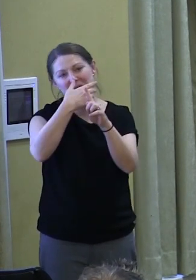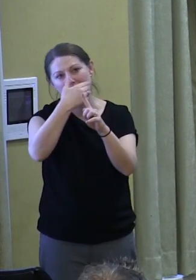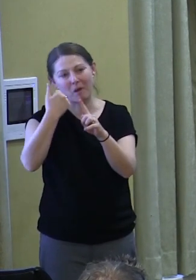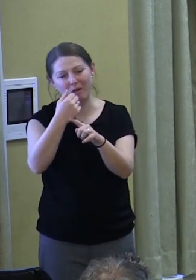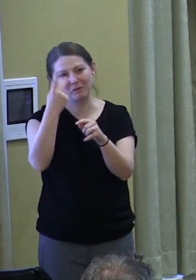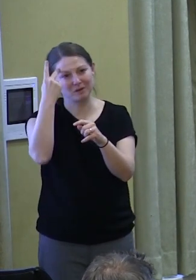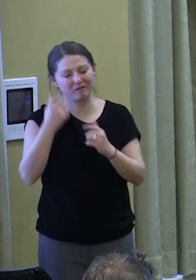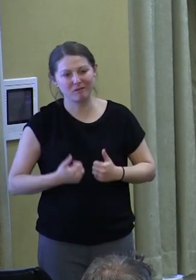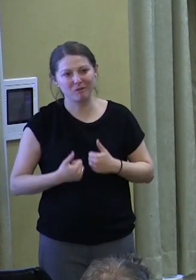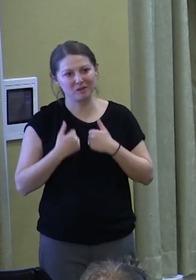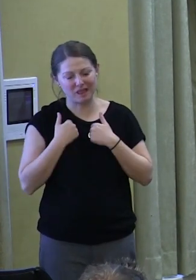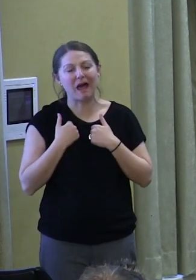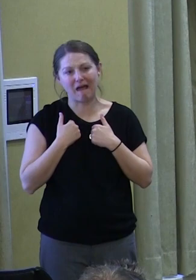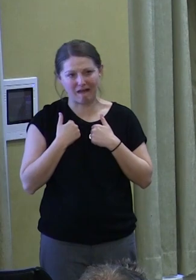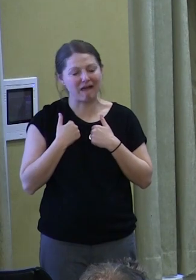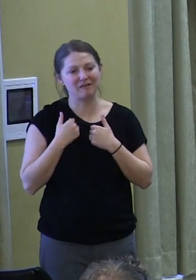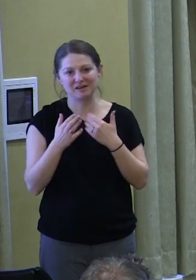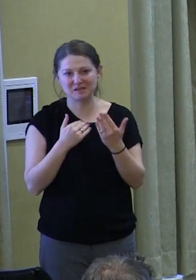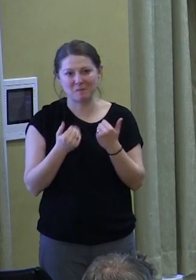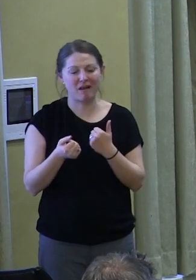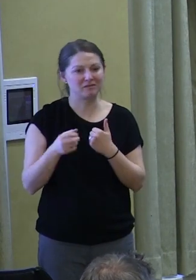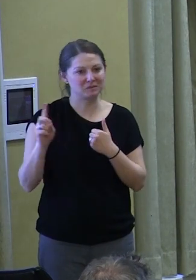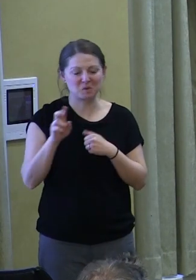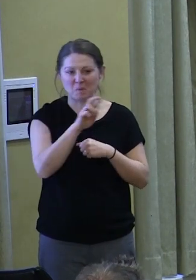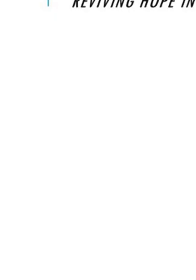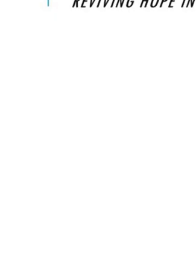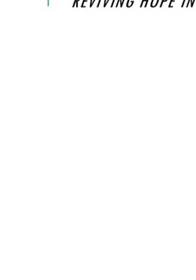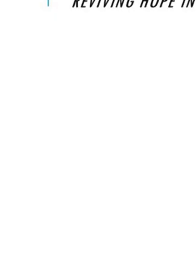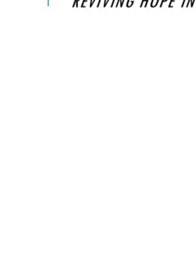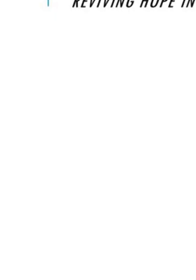life across our boundaries. Thank you.